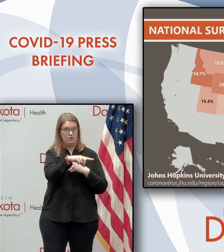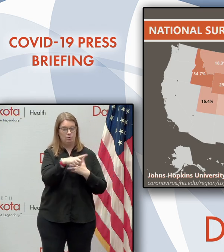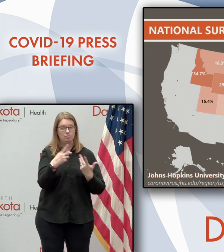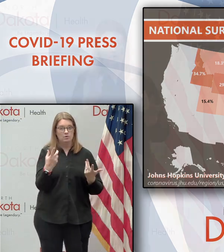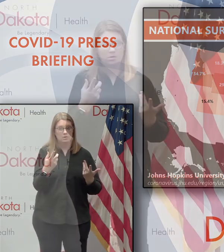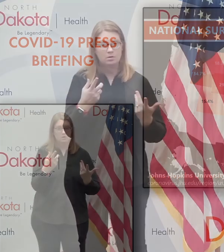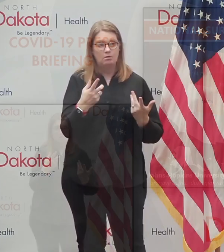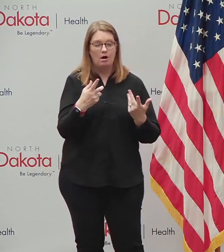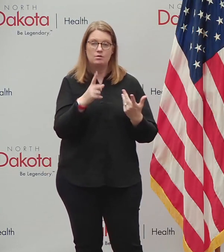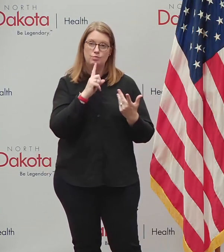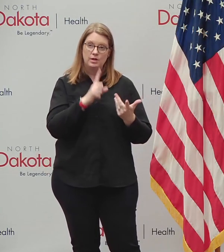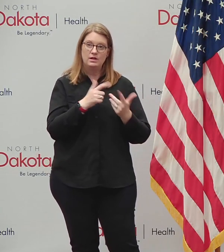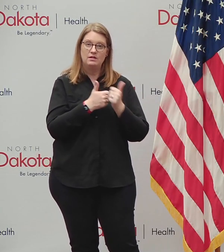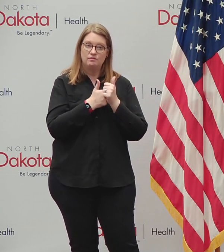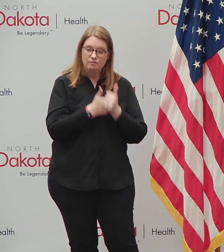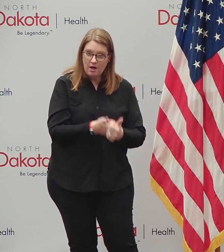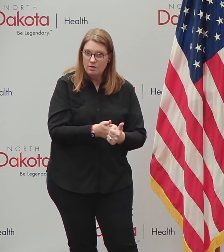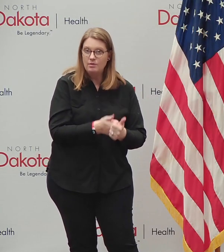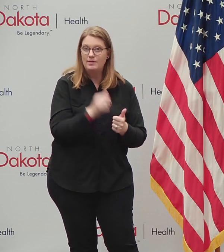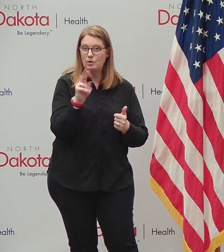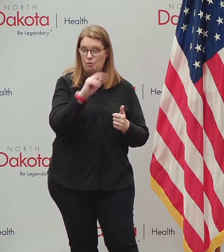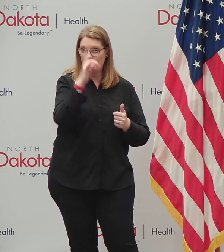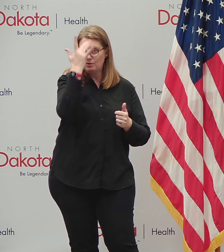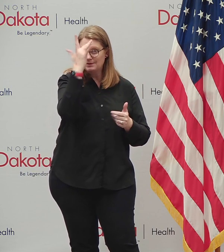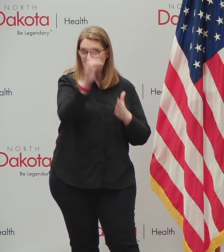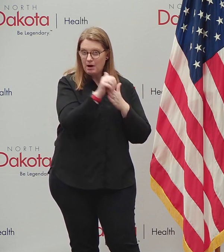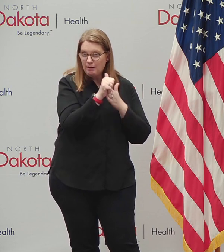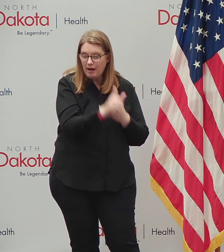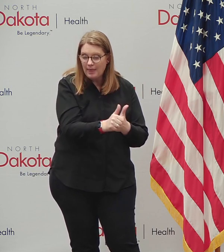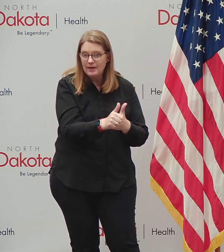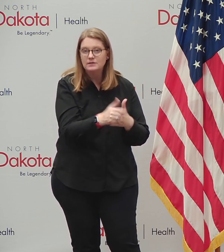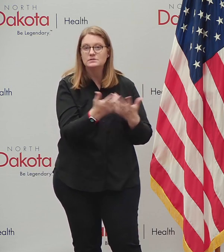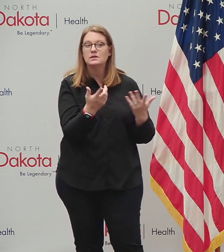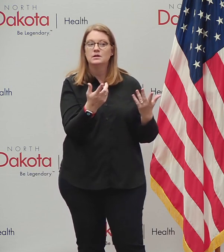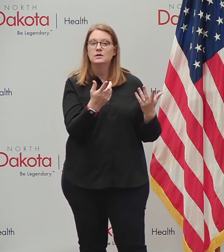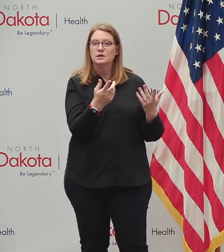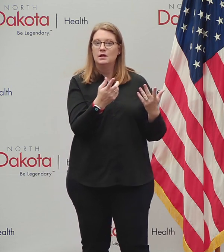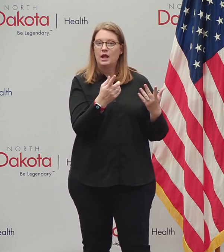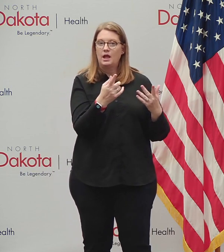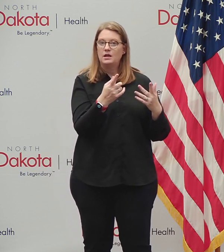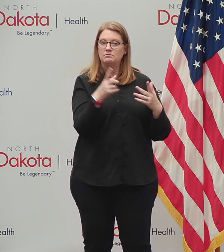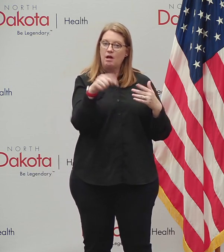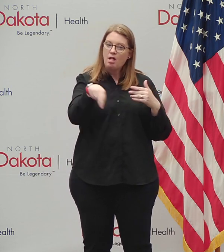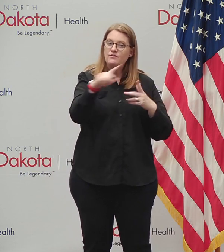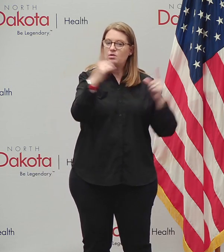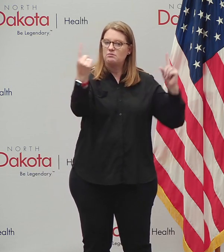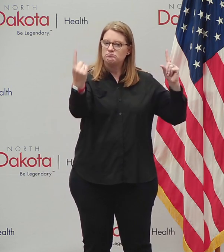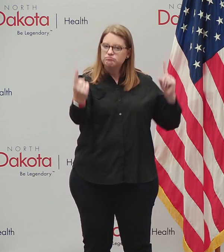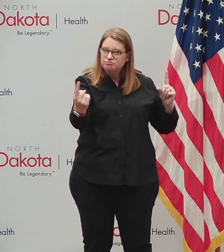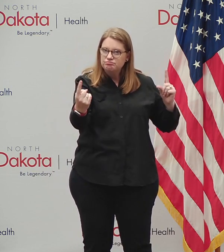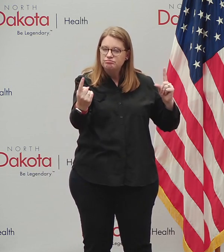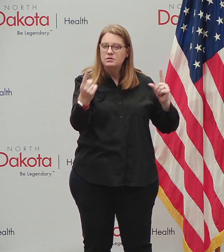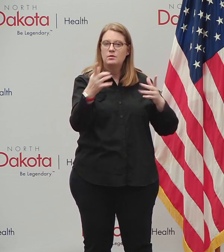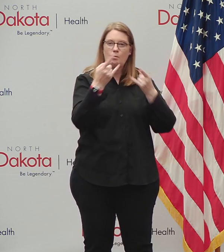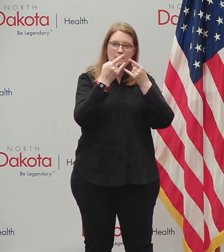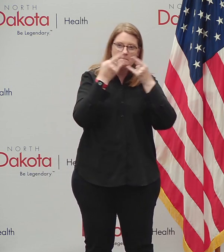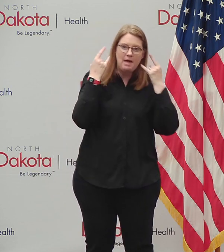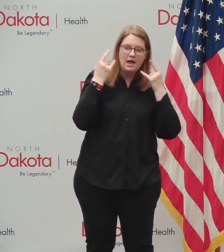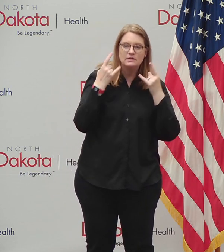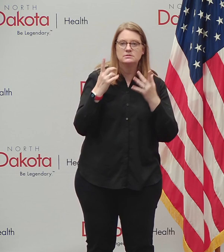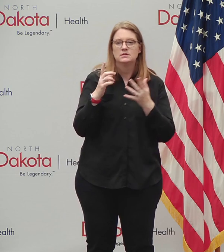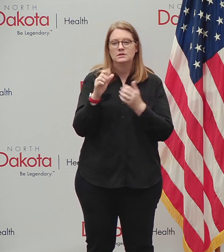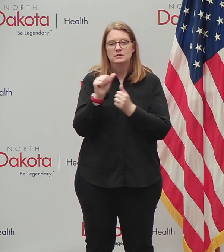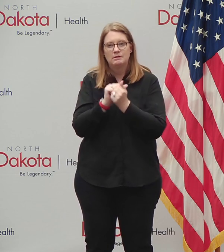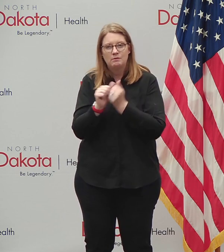who are practicing, uh, the North Dakota smart guidelines and who have all along, those people that are physical distancing and wearing masks, practicing good hand